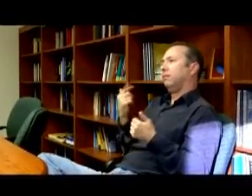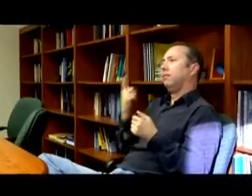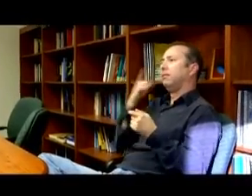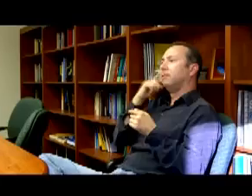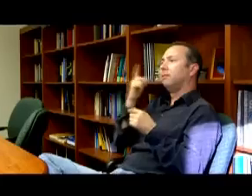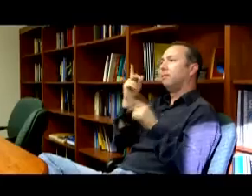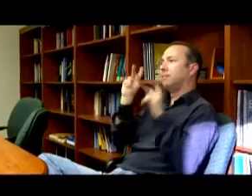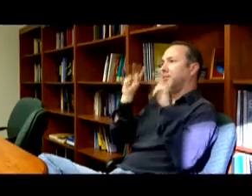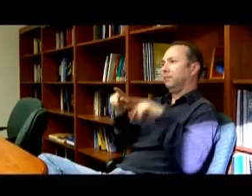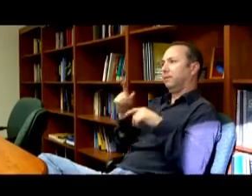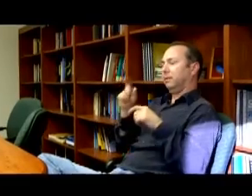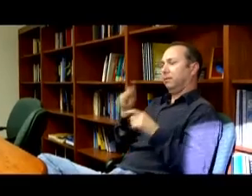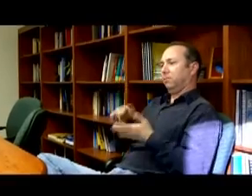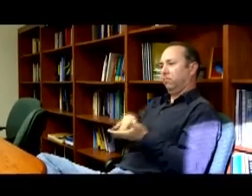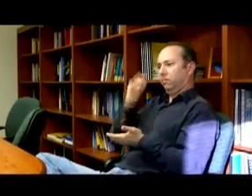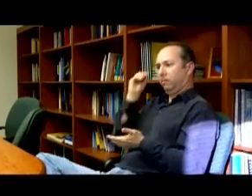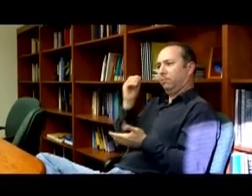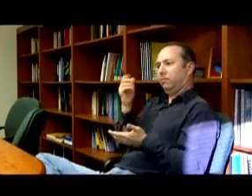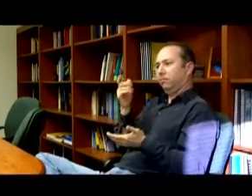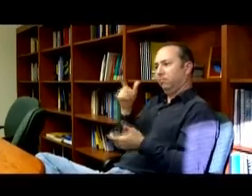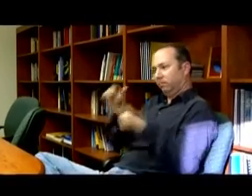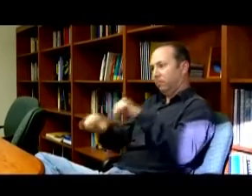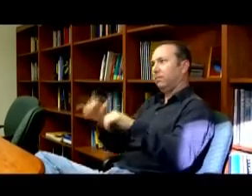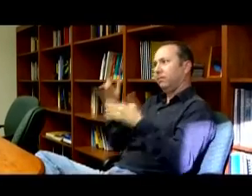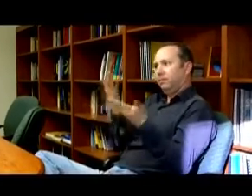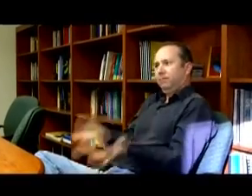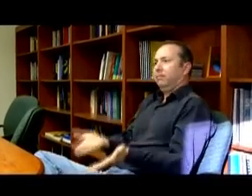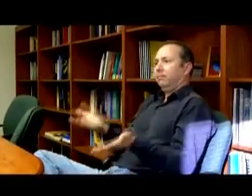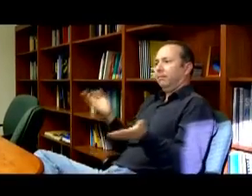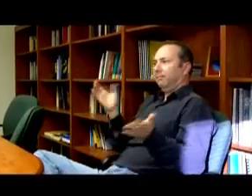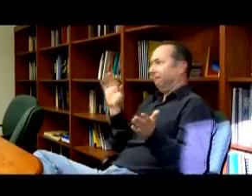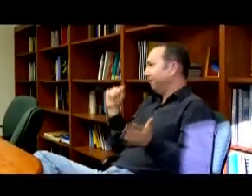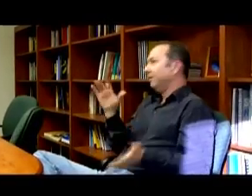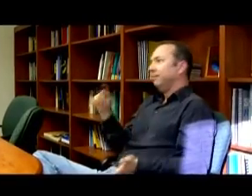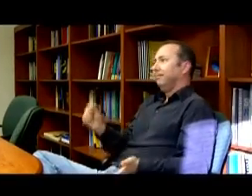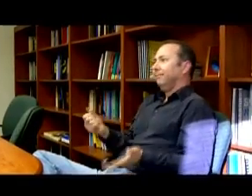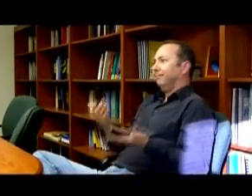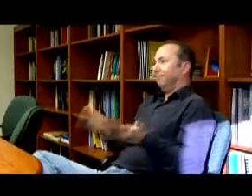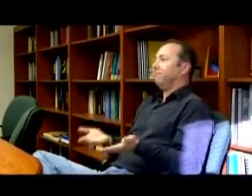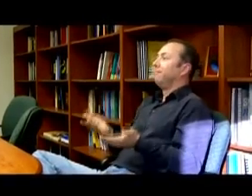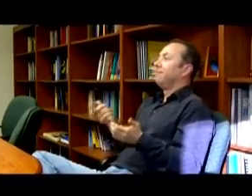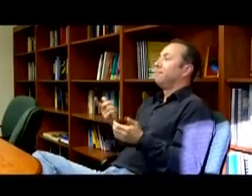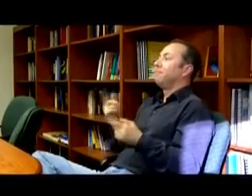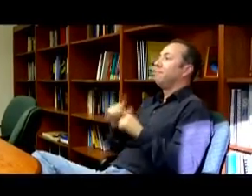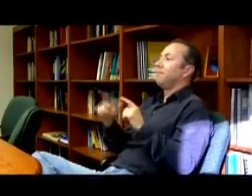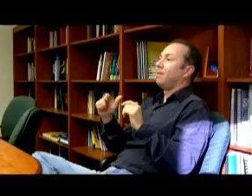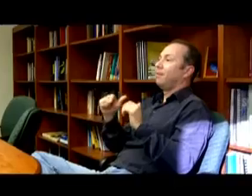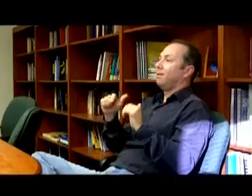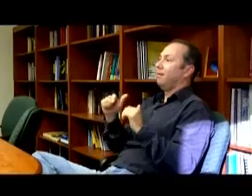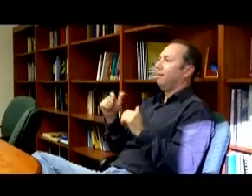well, people learn science and they learn the facts.